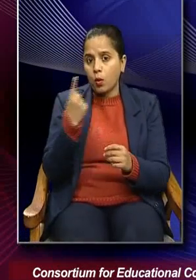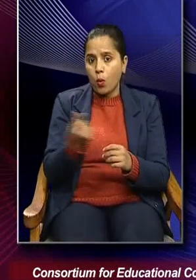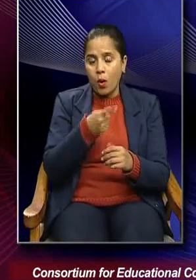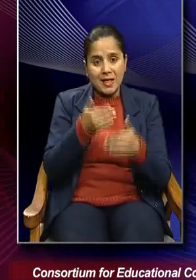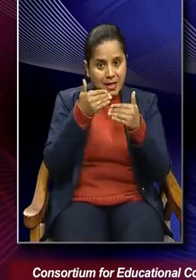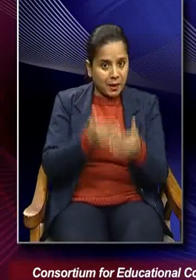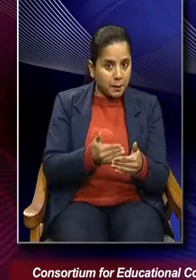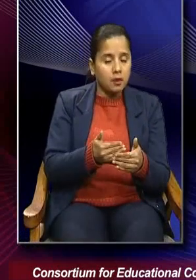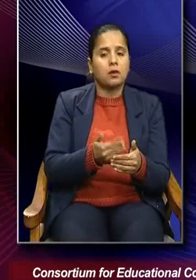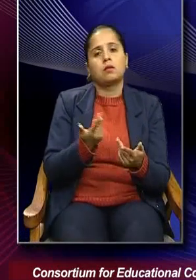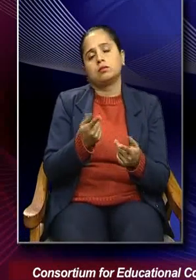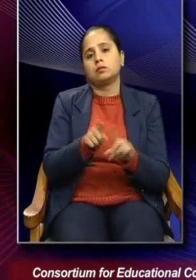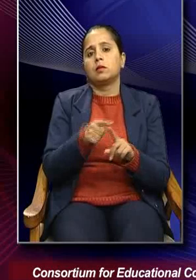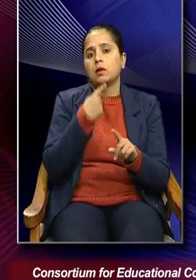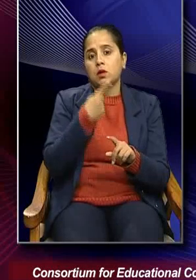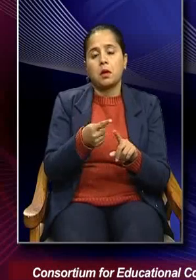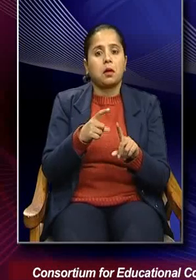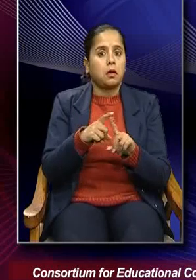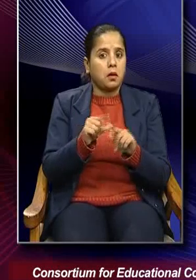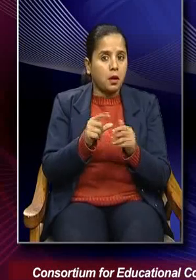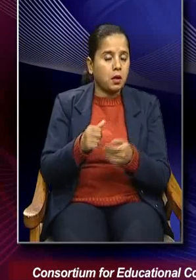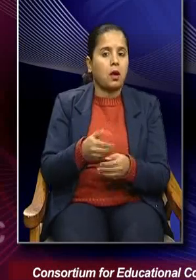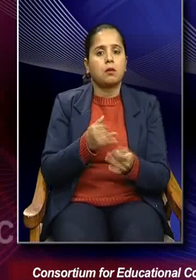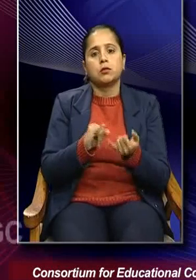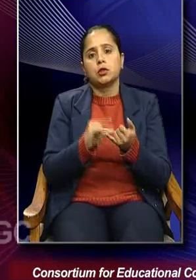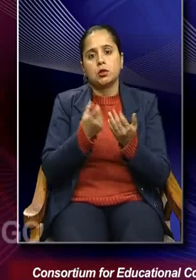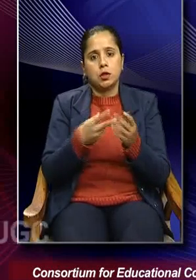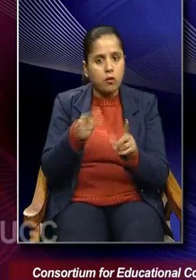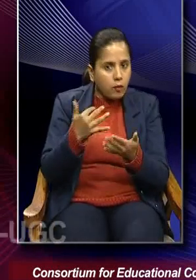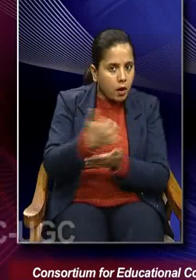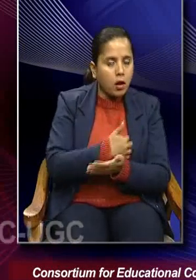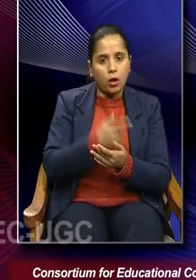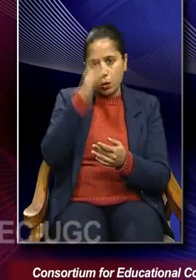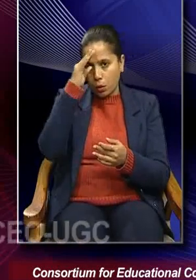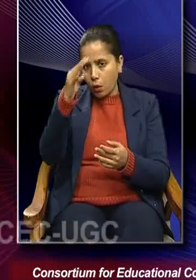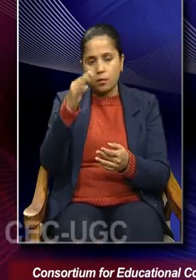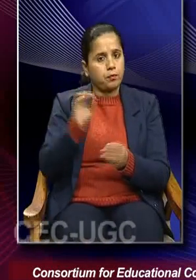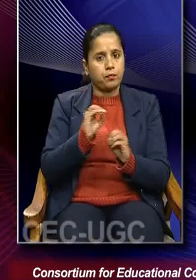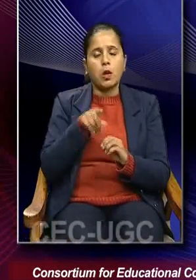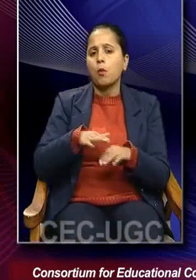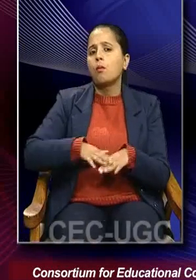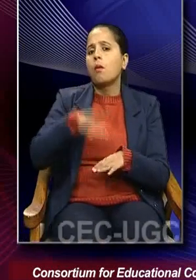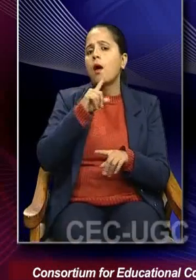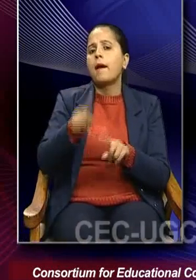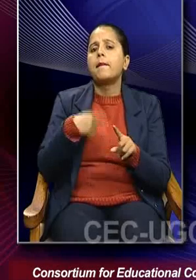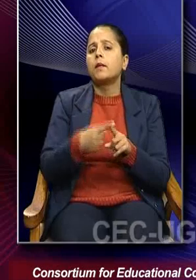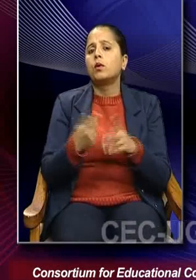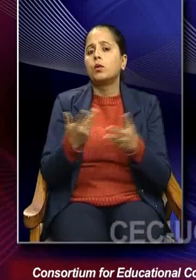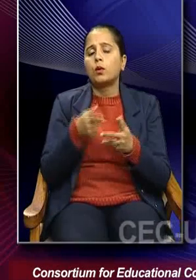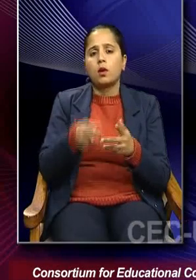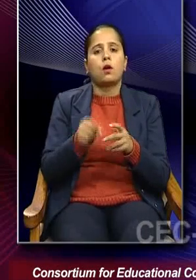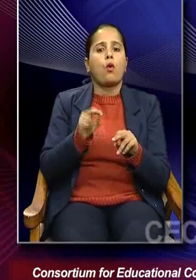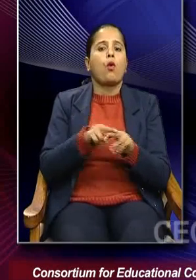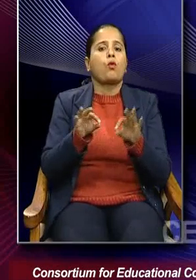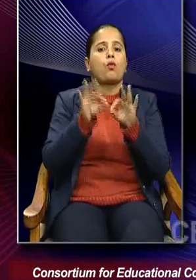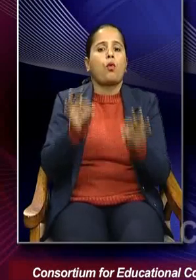limited to say data, survey or theory. It's kind of more about kind of a form of